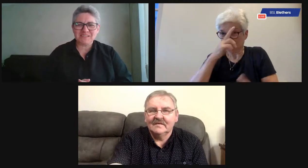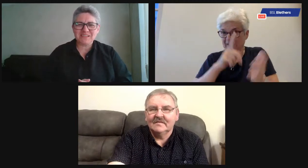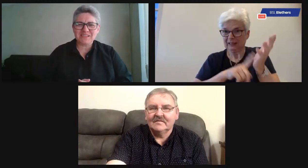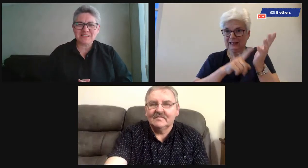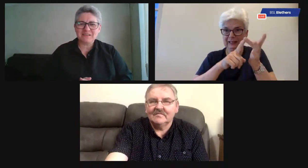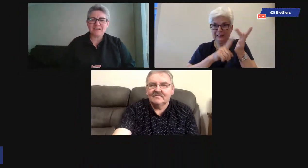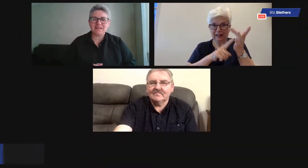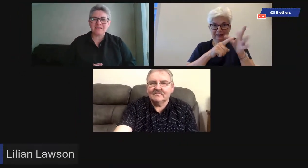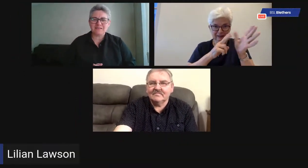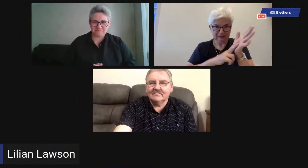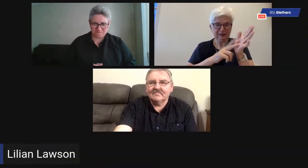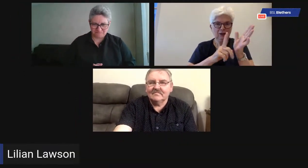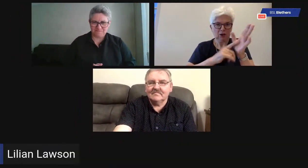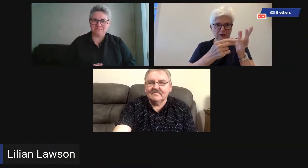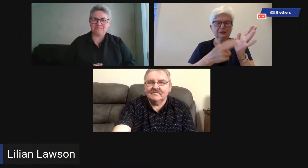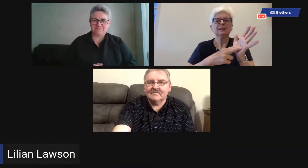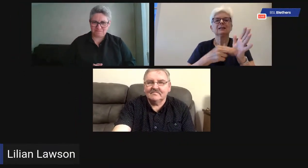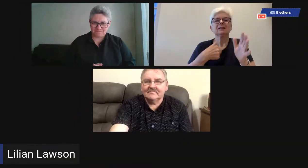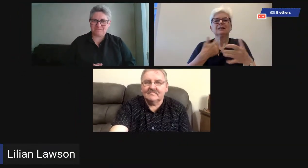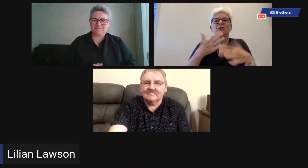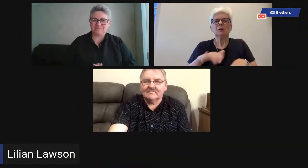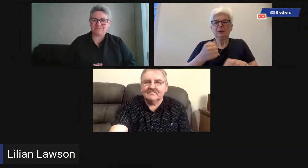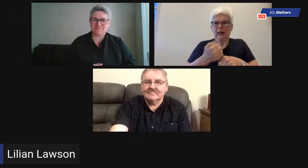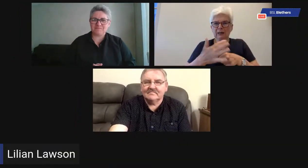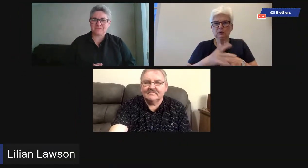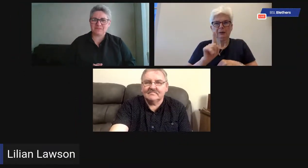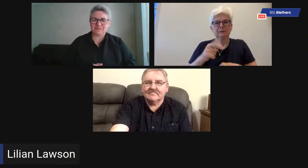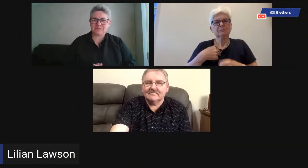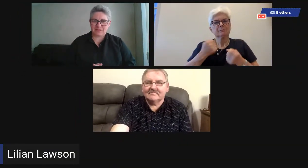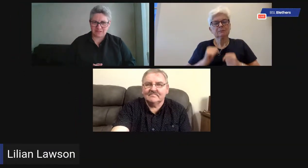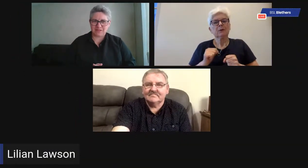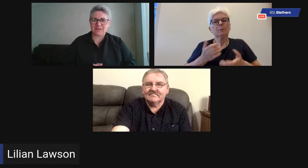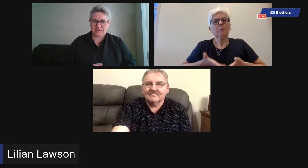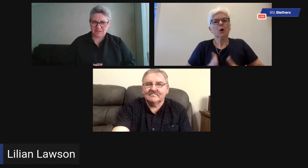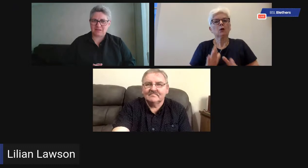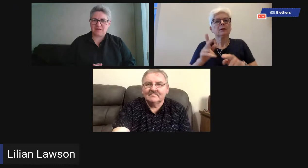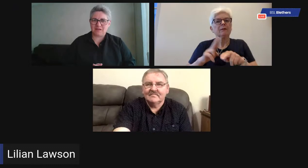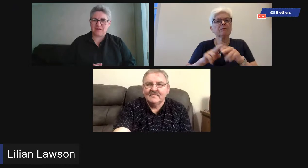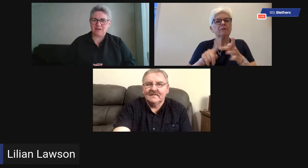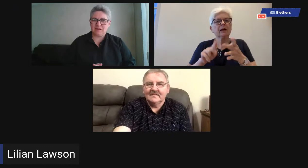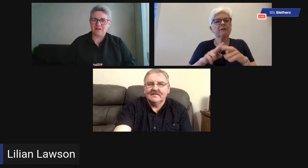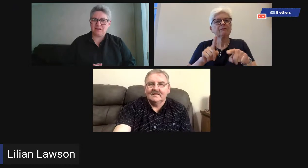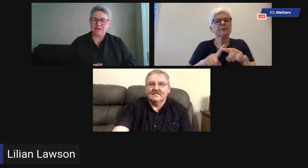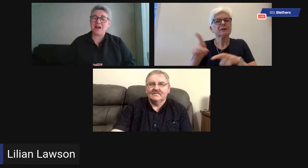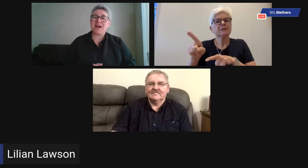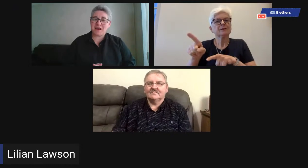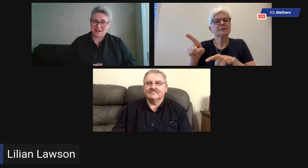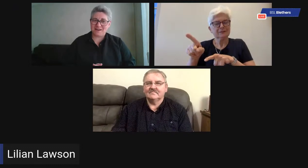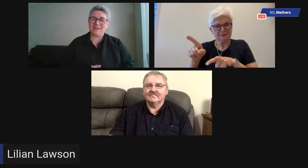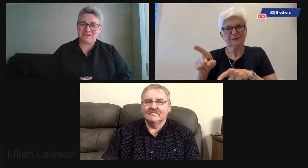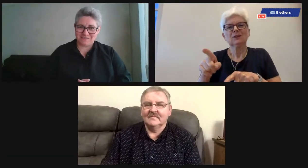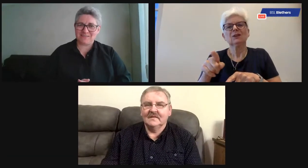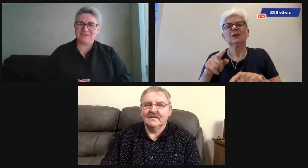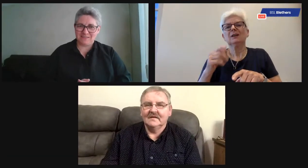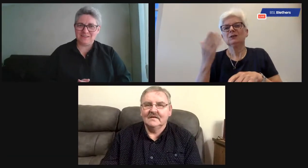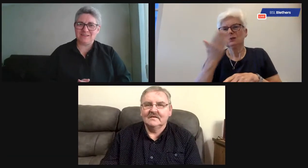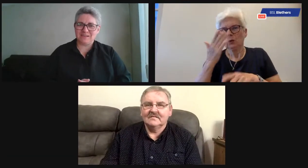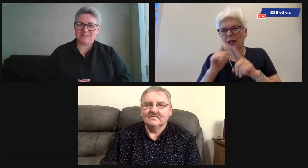and some things that you've been doing? Hello, yes, I'm Lillian Lawson. I'm from Glasgow, but I was actually born in Fife.